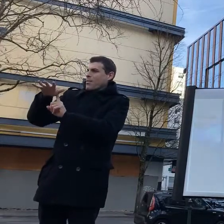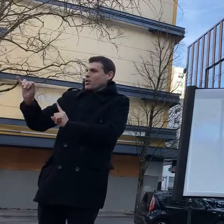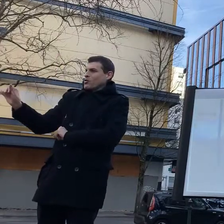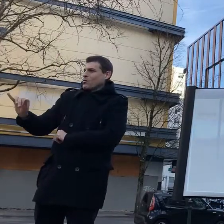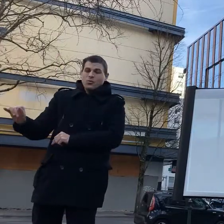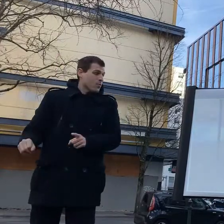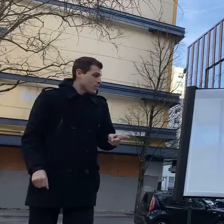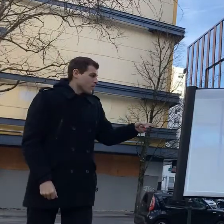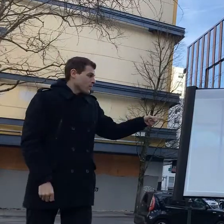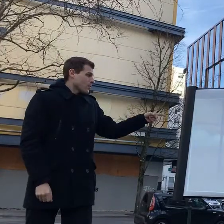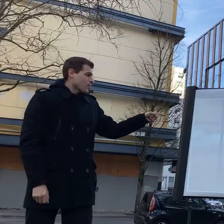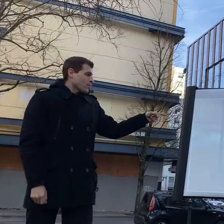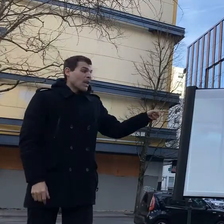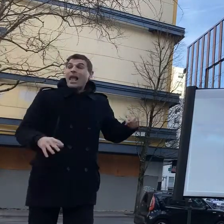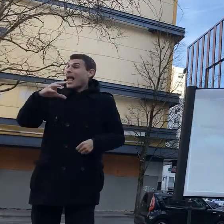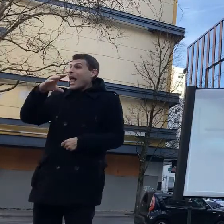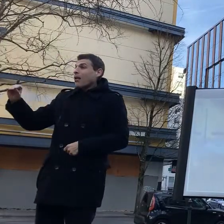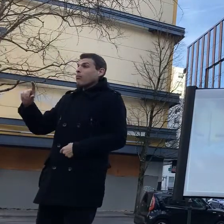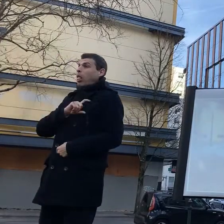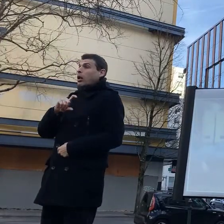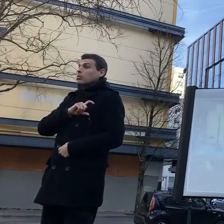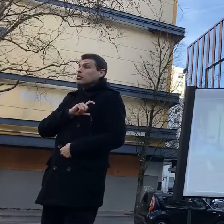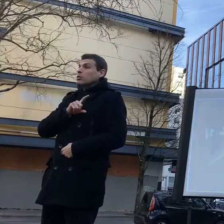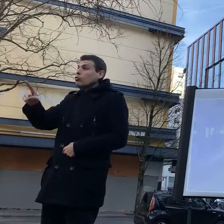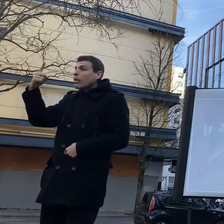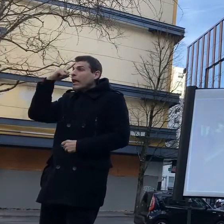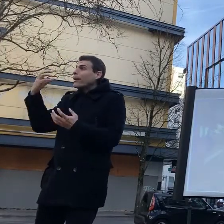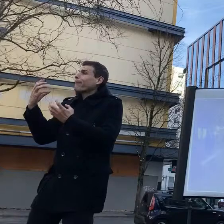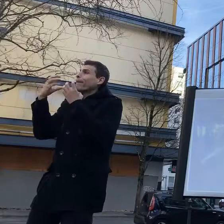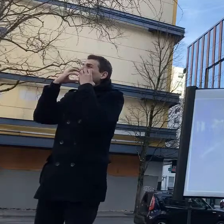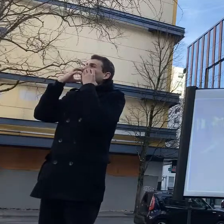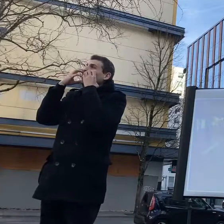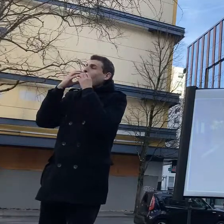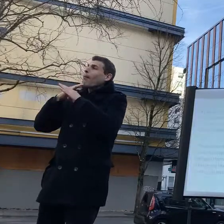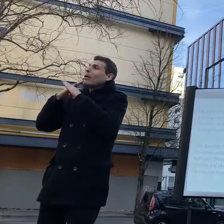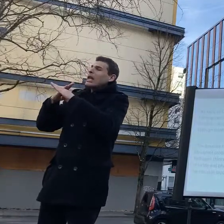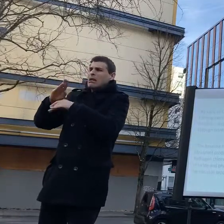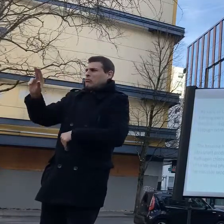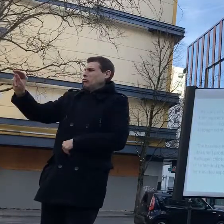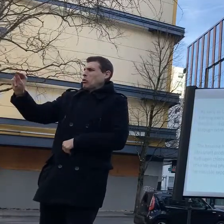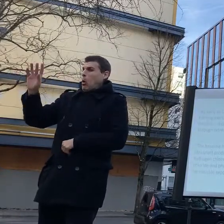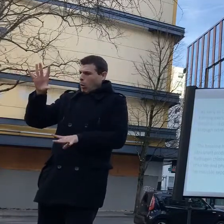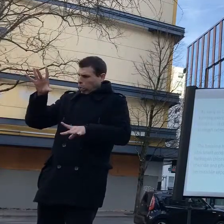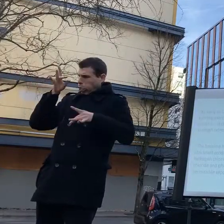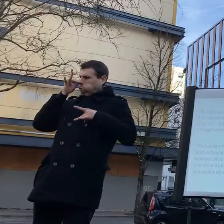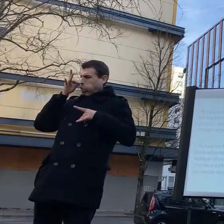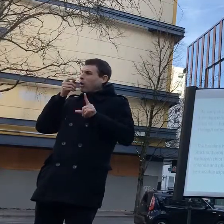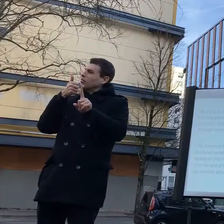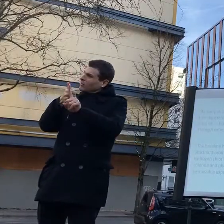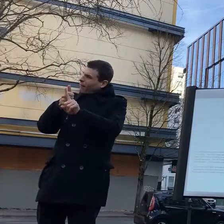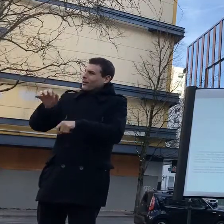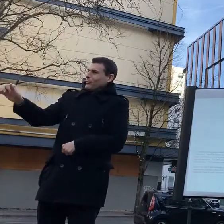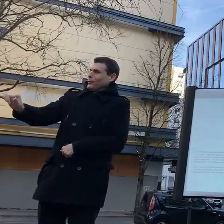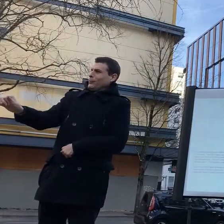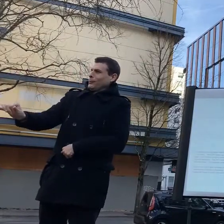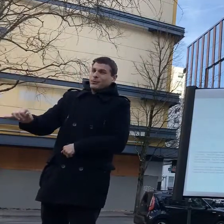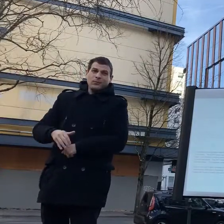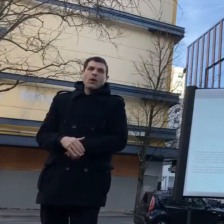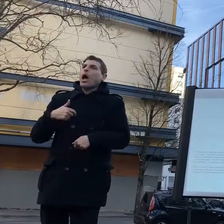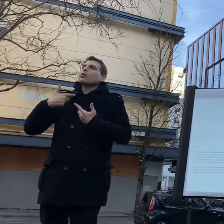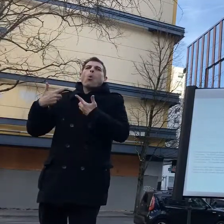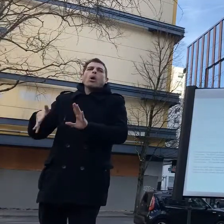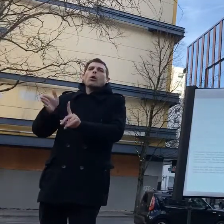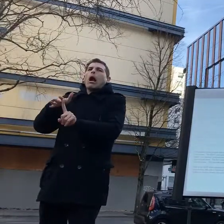a chemical reaction in a bottle what's a reagent in there is a listed